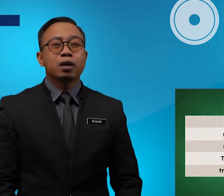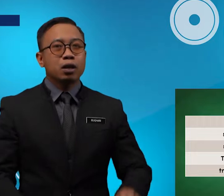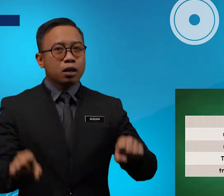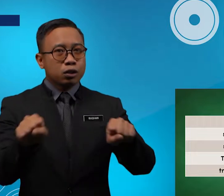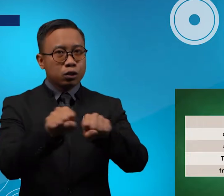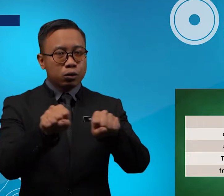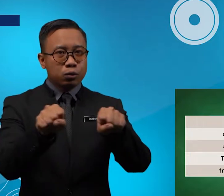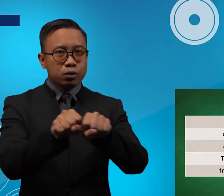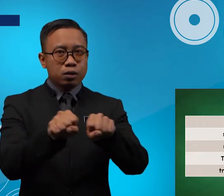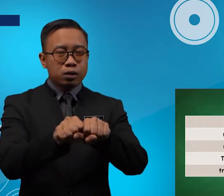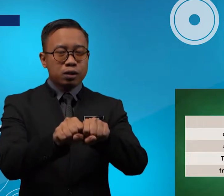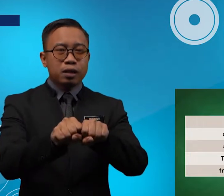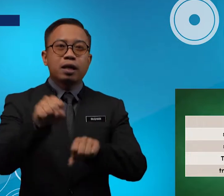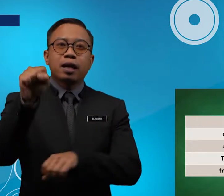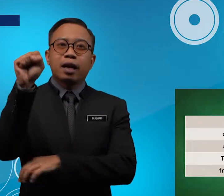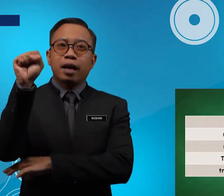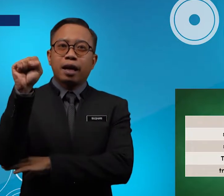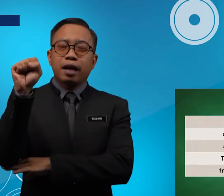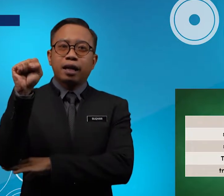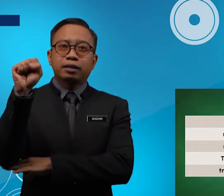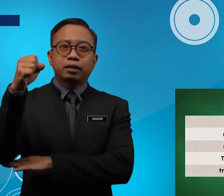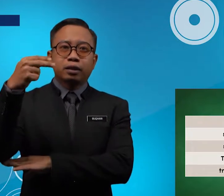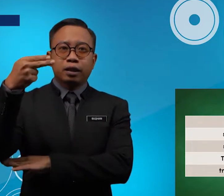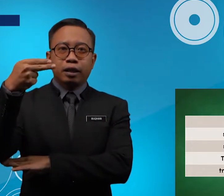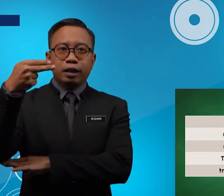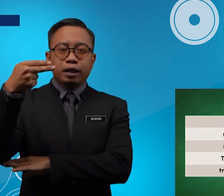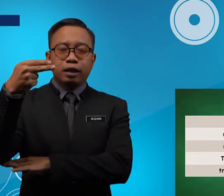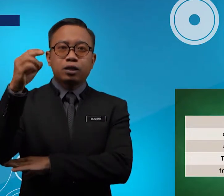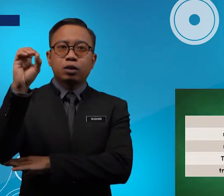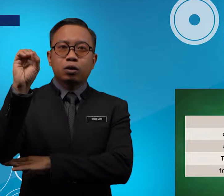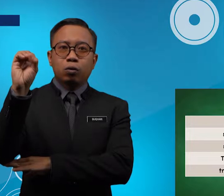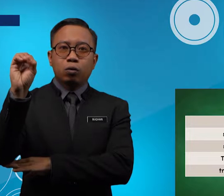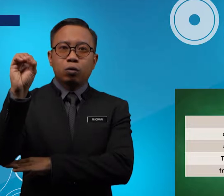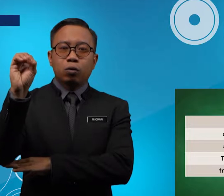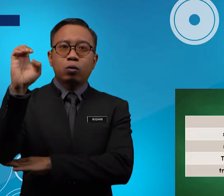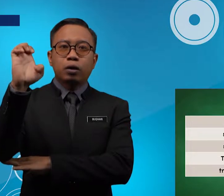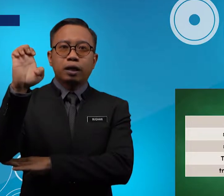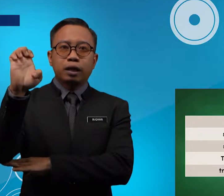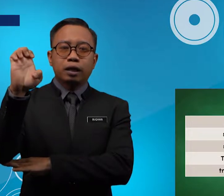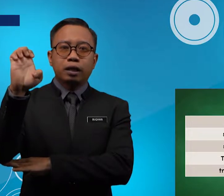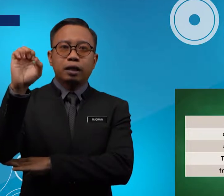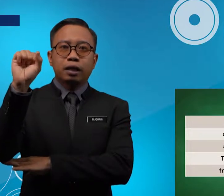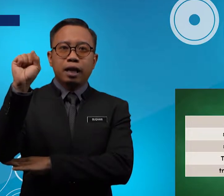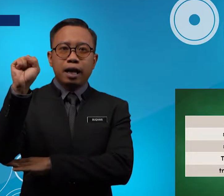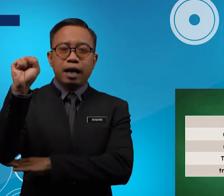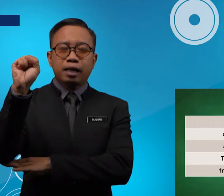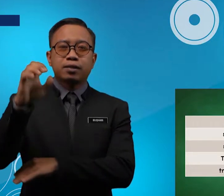Shoes S S H O E S